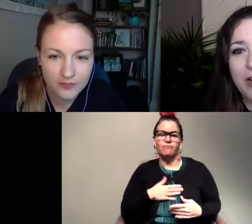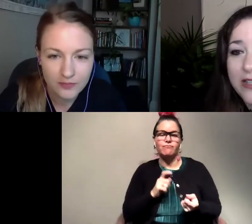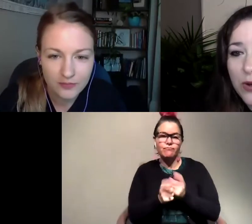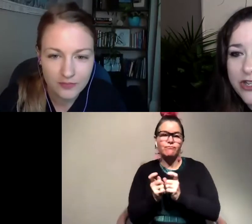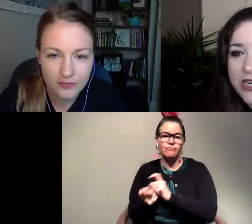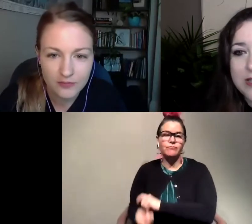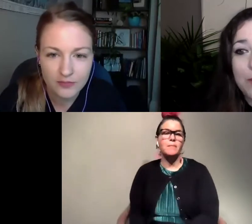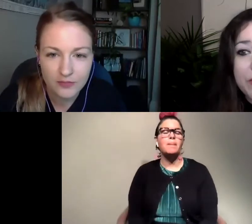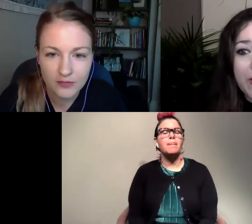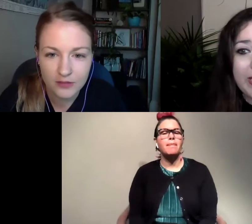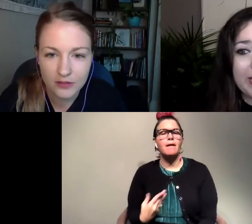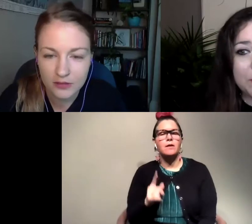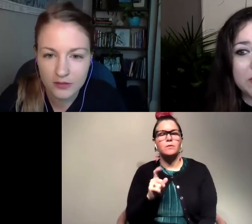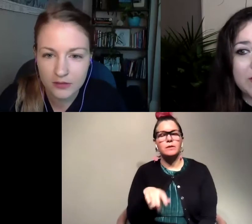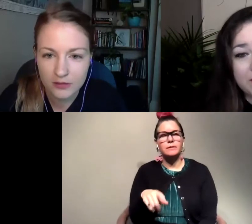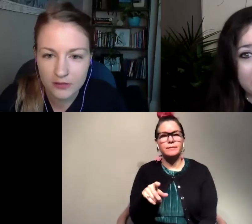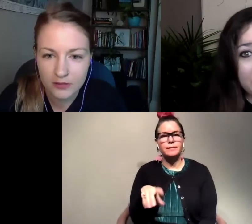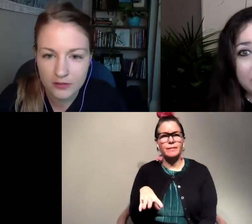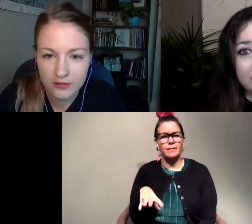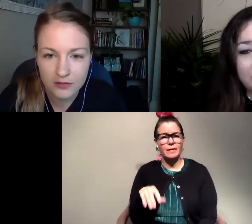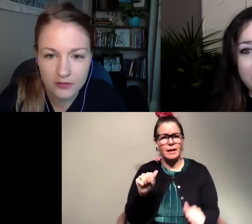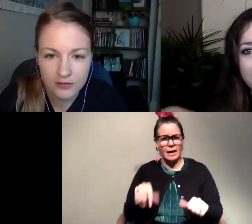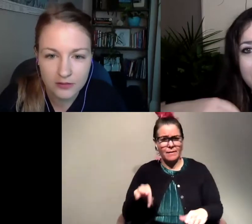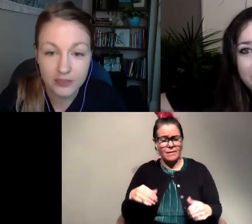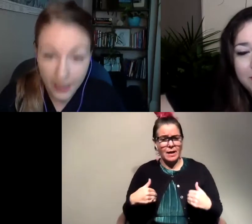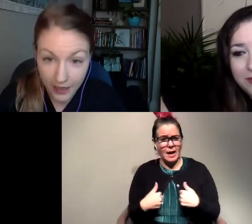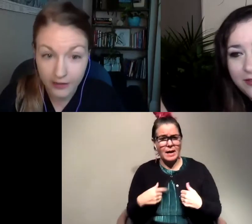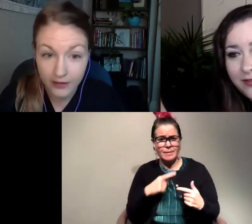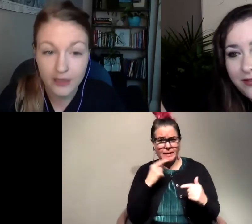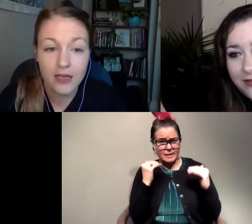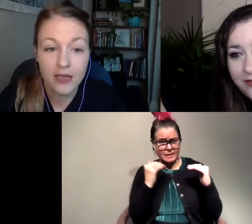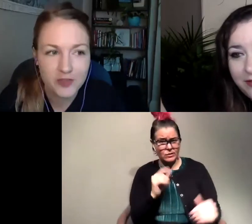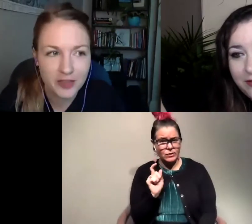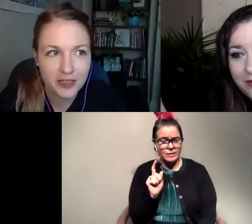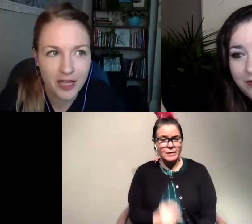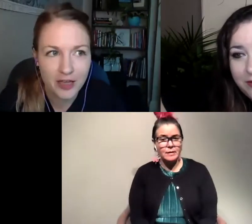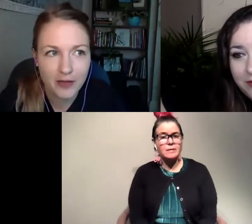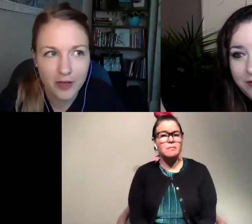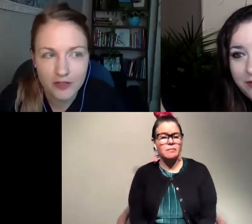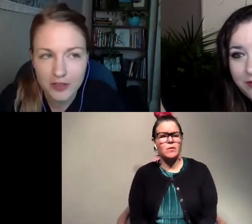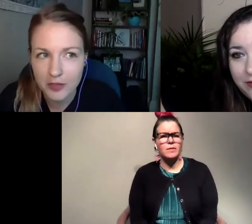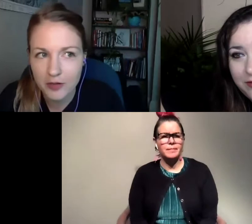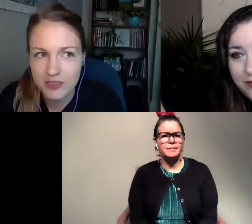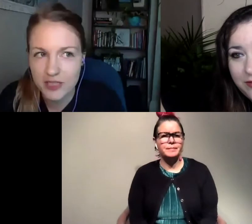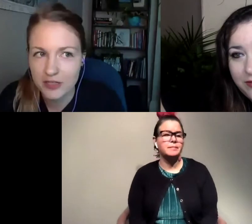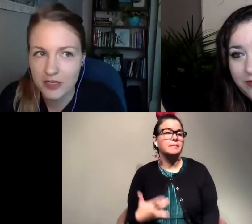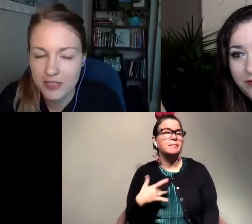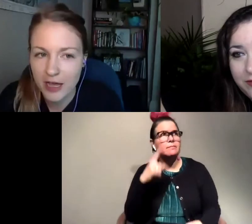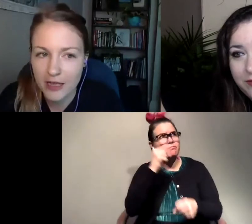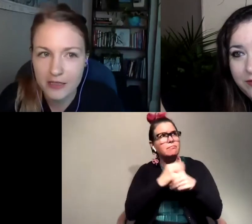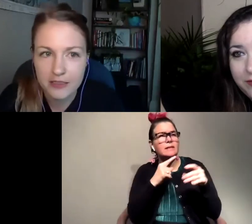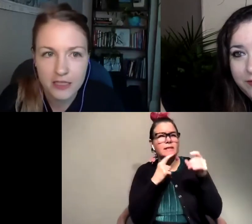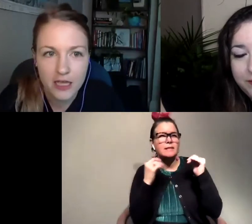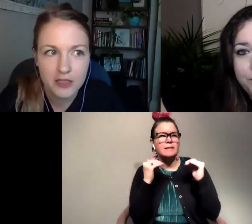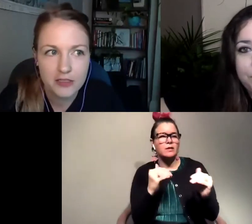Our next question is can we find animals in the desert? Yeah so I think we often think about deserts